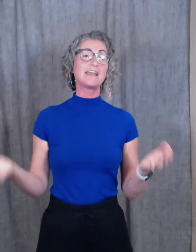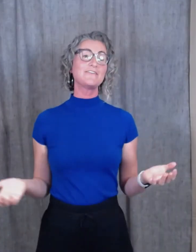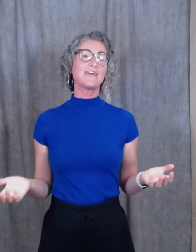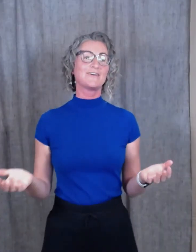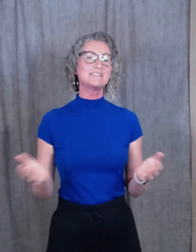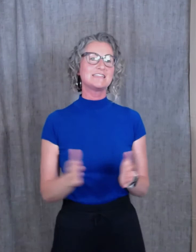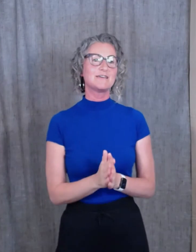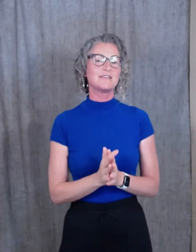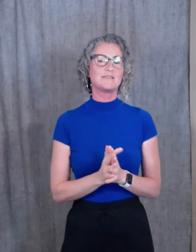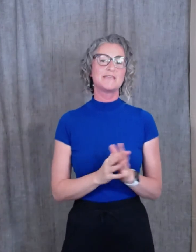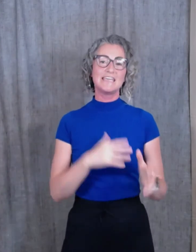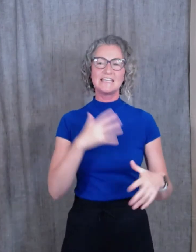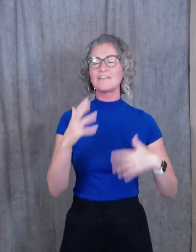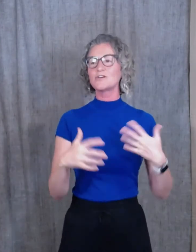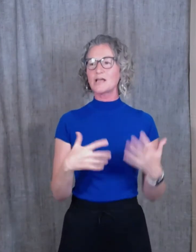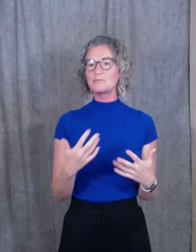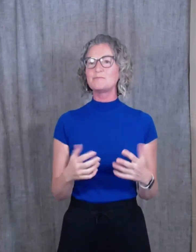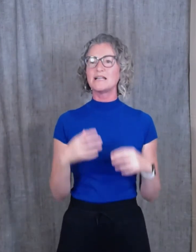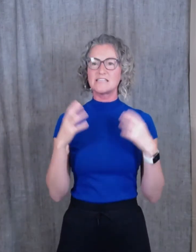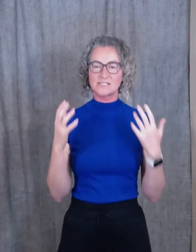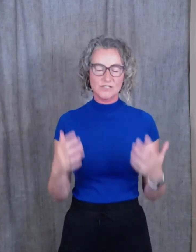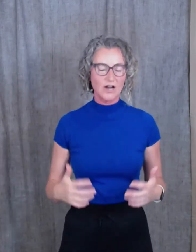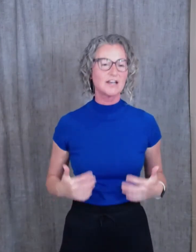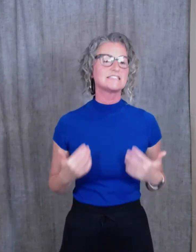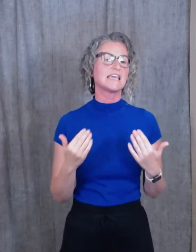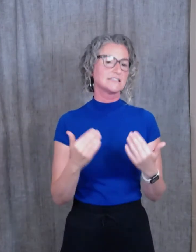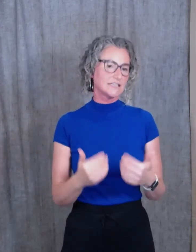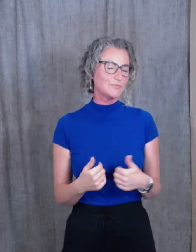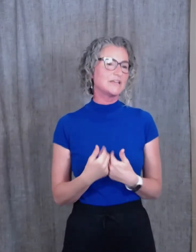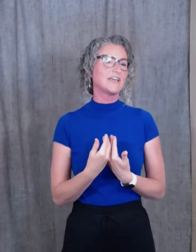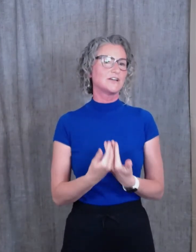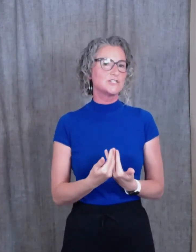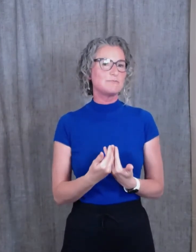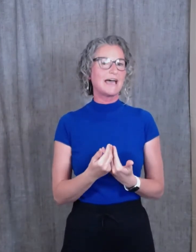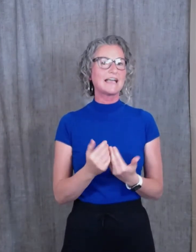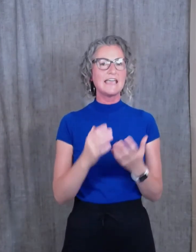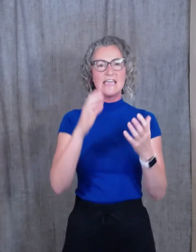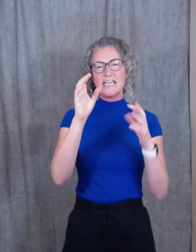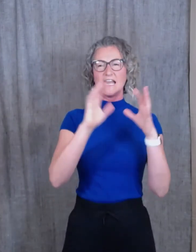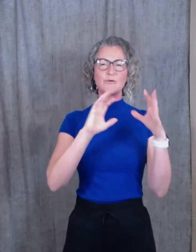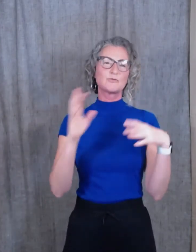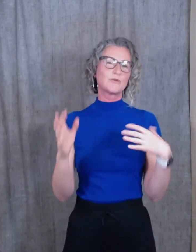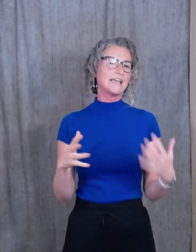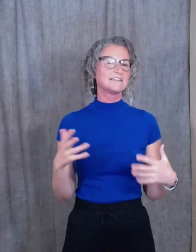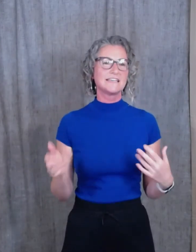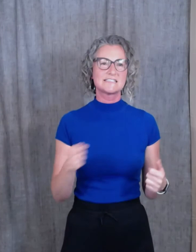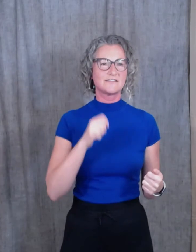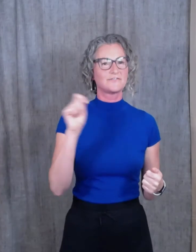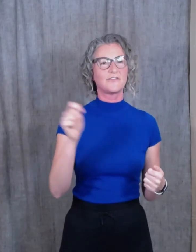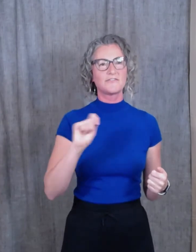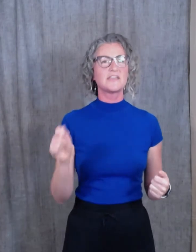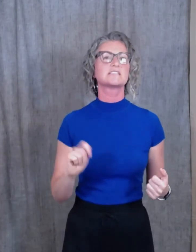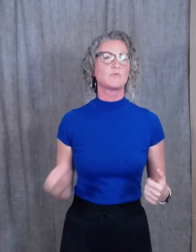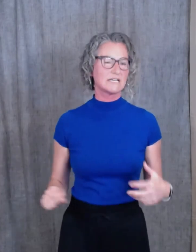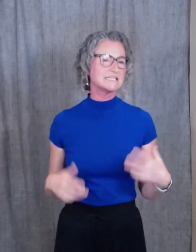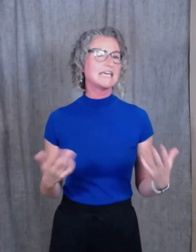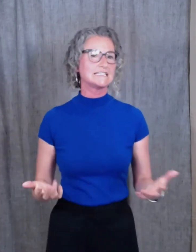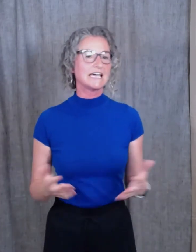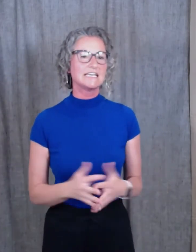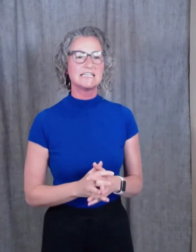I found at the beginning, after a couple of months, I started to get a little bit of energy back. And I would write a list of things I wanted to get done in a